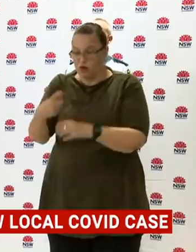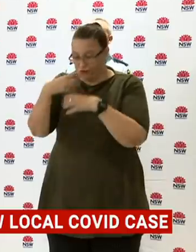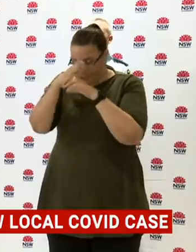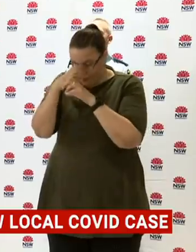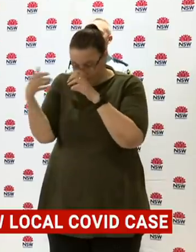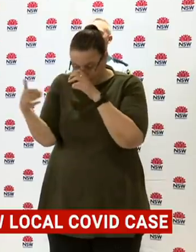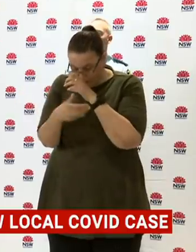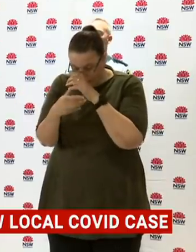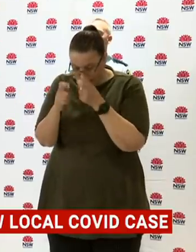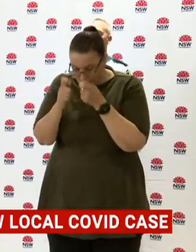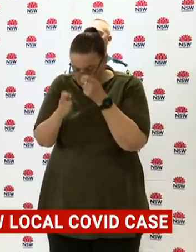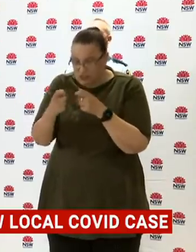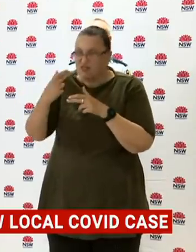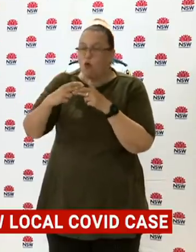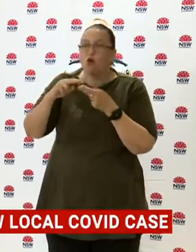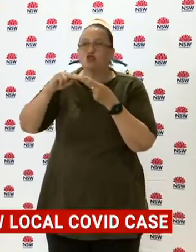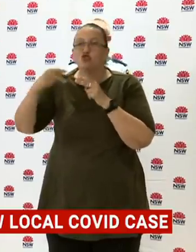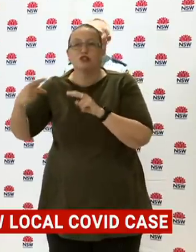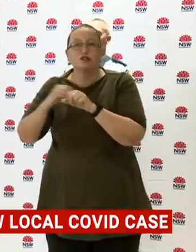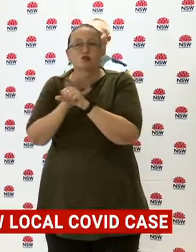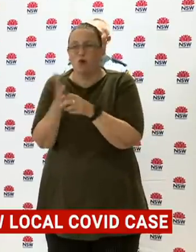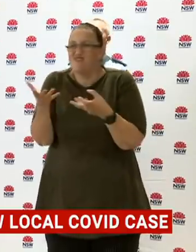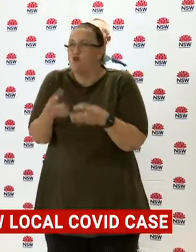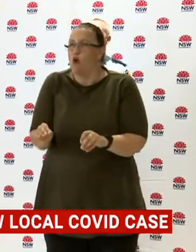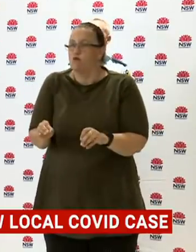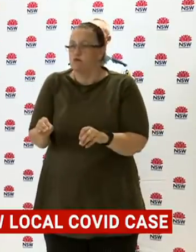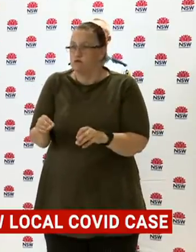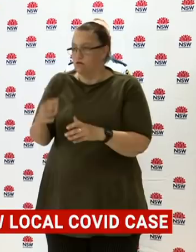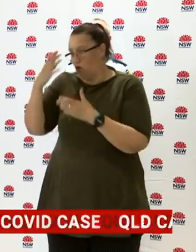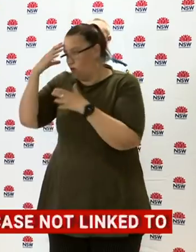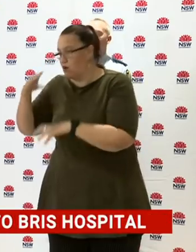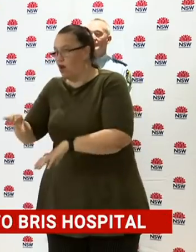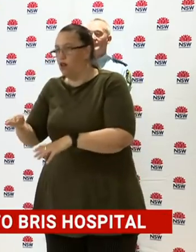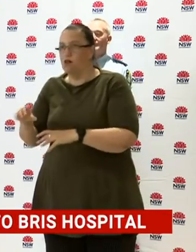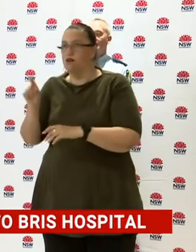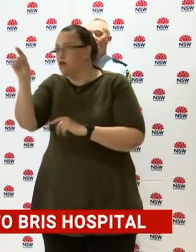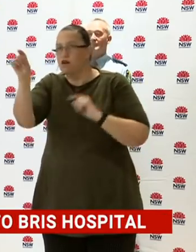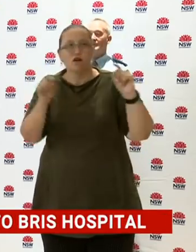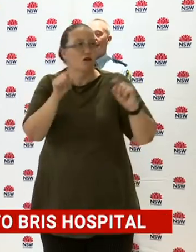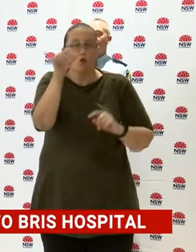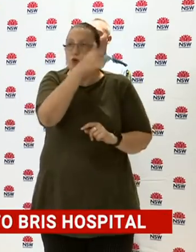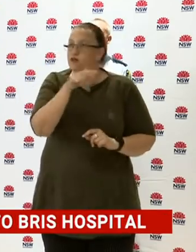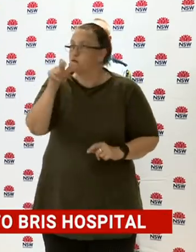actually provide any clear indication as to source, which is why the extra time is being done in terms of going back further. time.